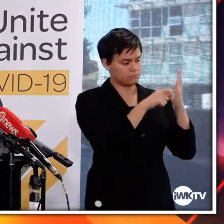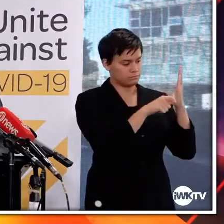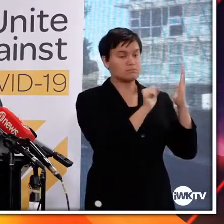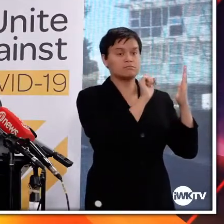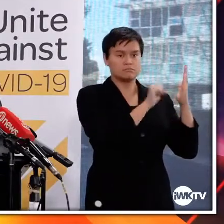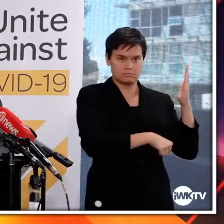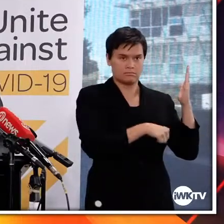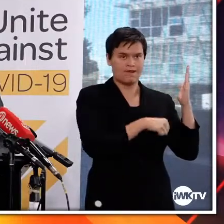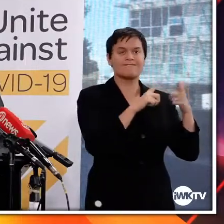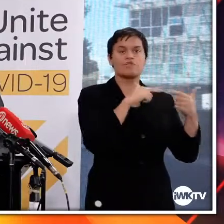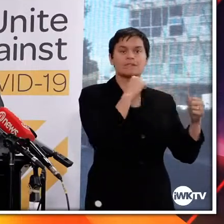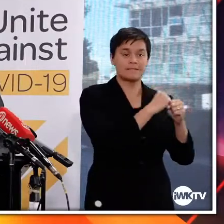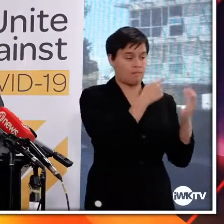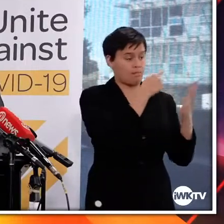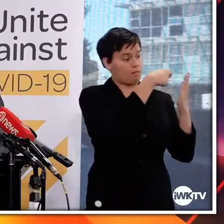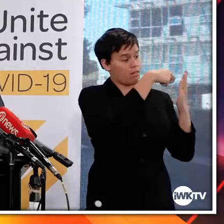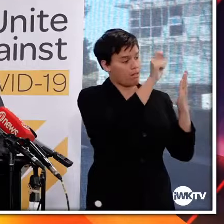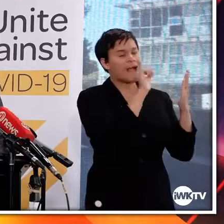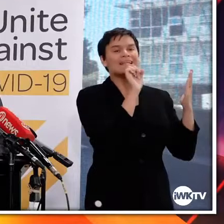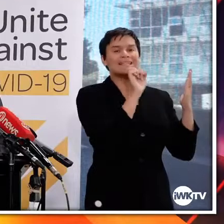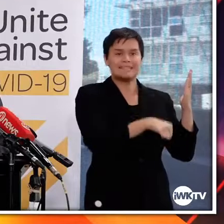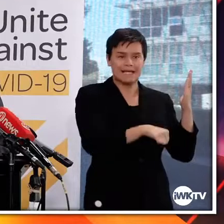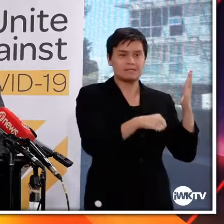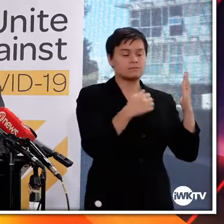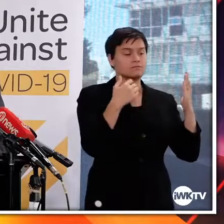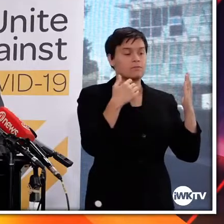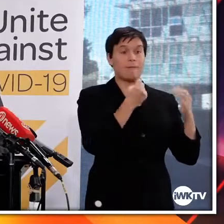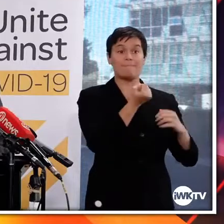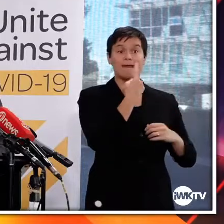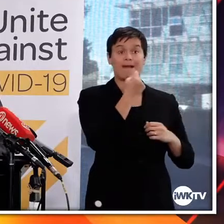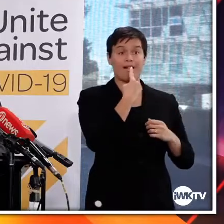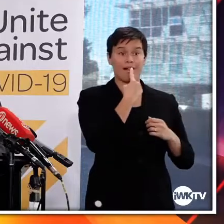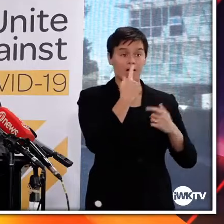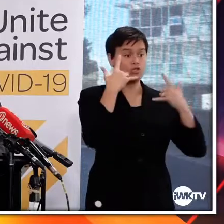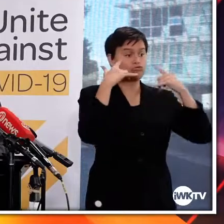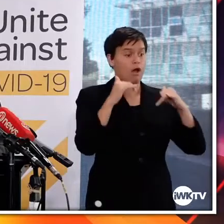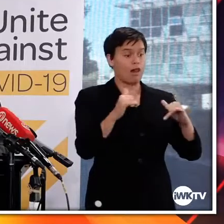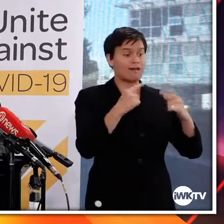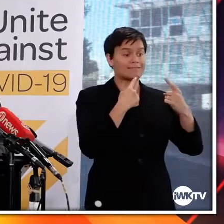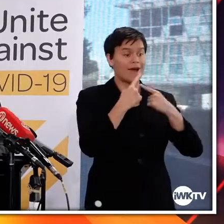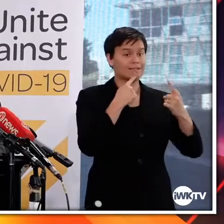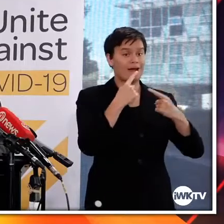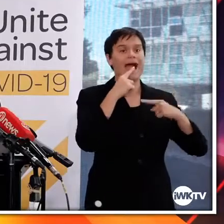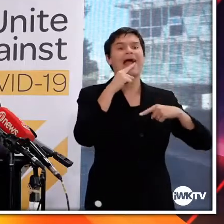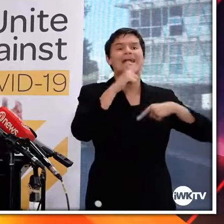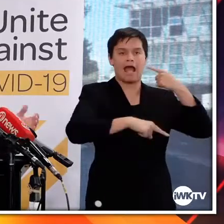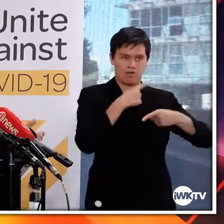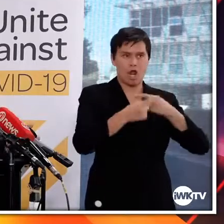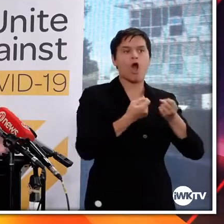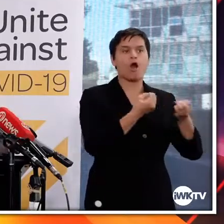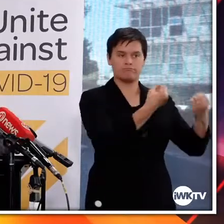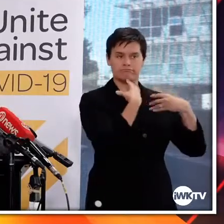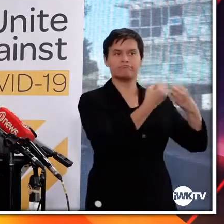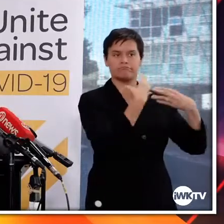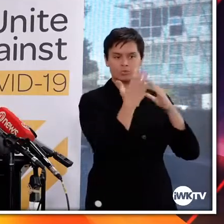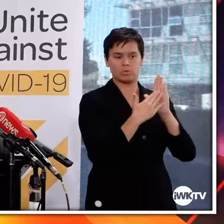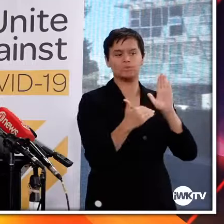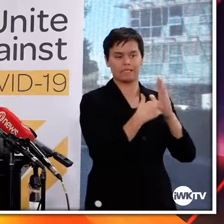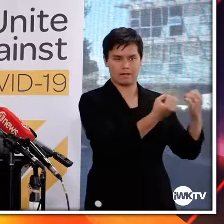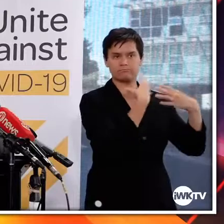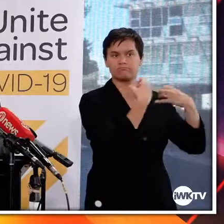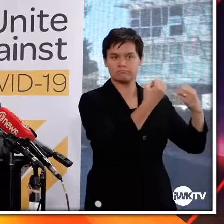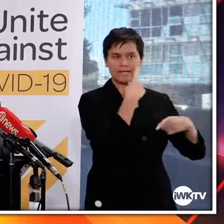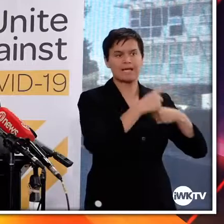data and data from manufacturing sites. And again, Chris can speak further to this. That ongoing data